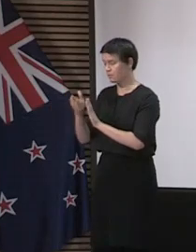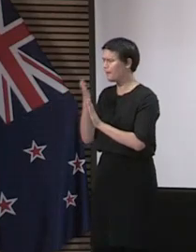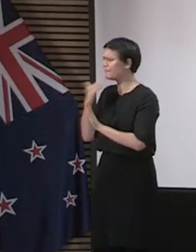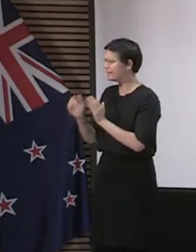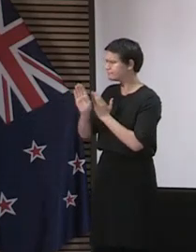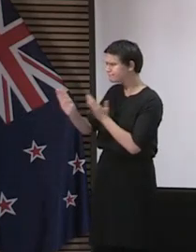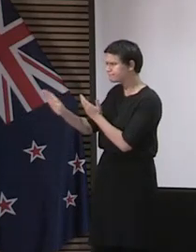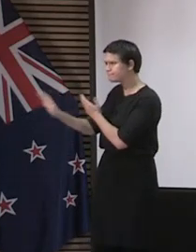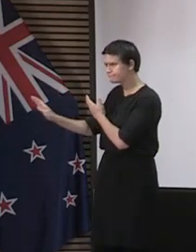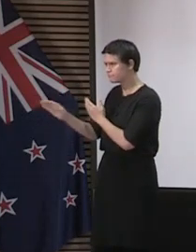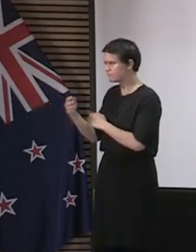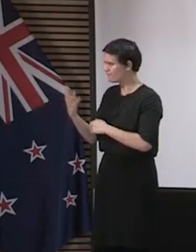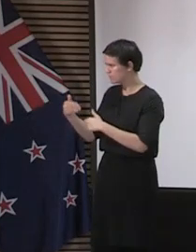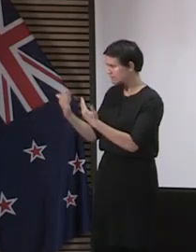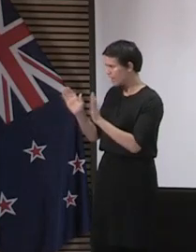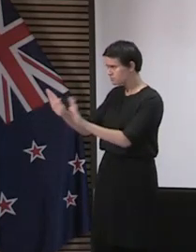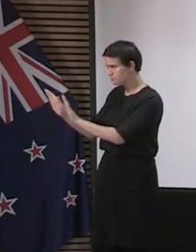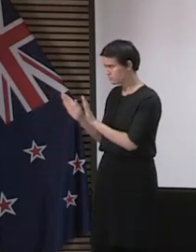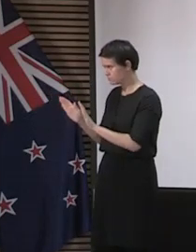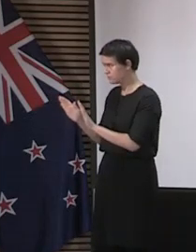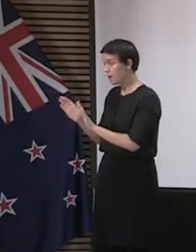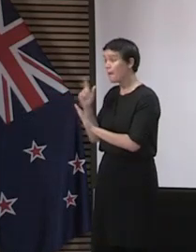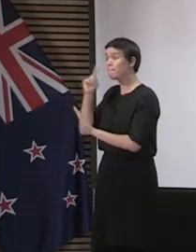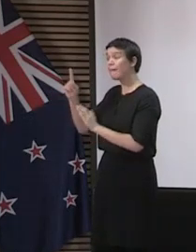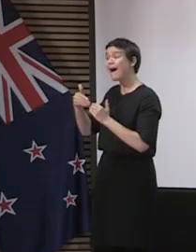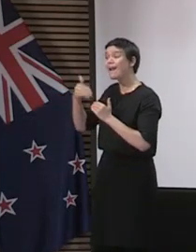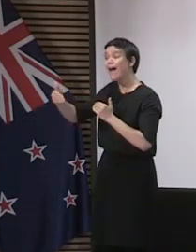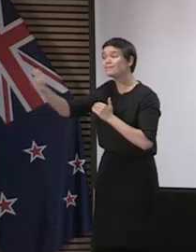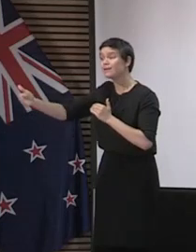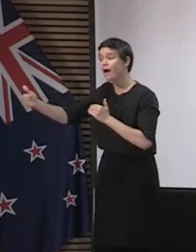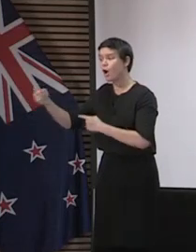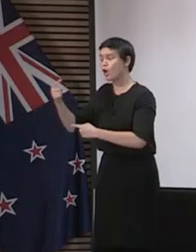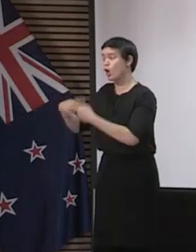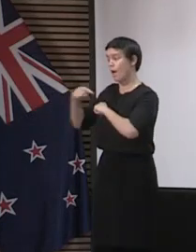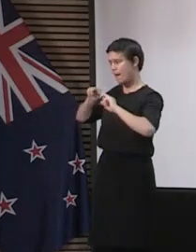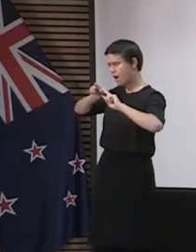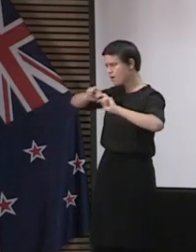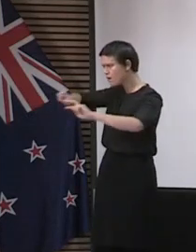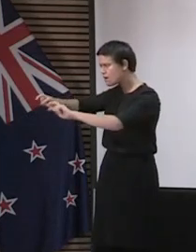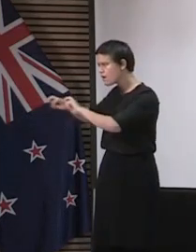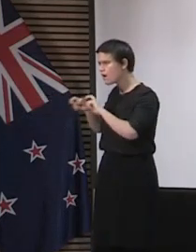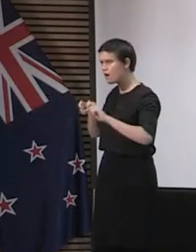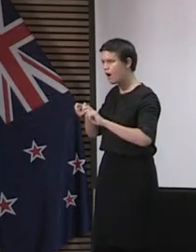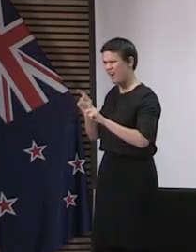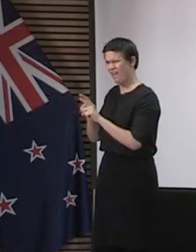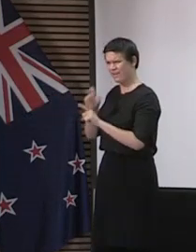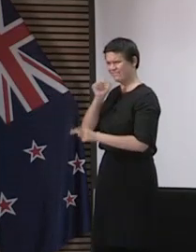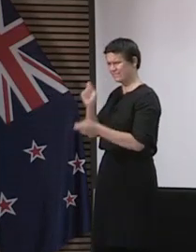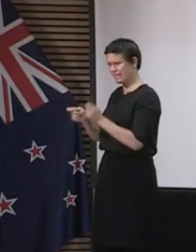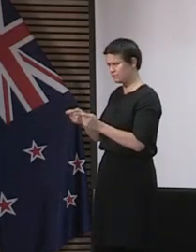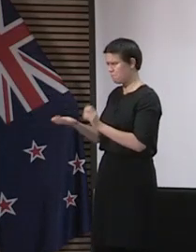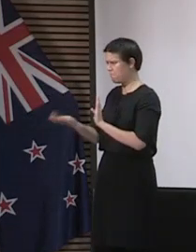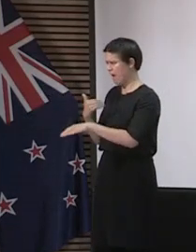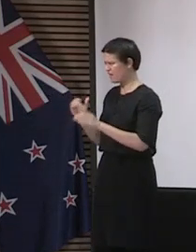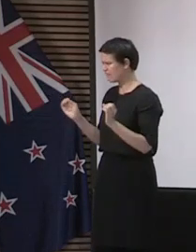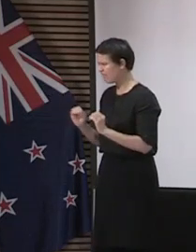We found then in going back and reviewing those cases, especially in some instances where they have repeated negative tests, that they